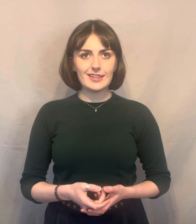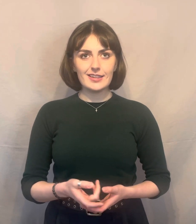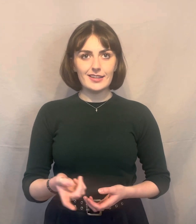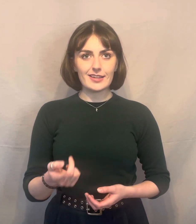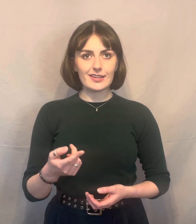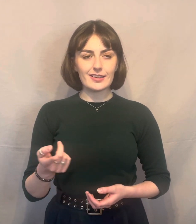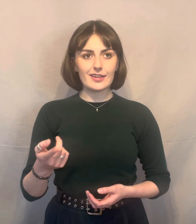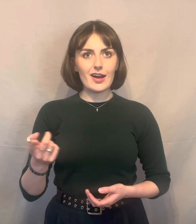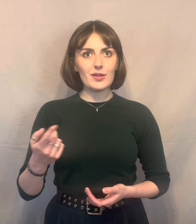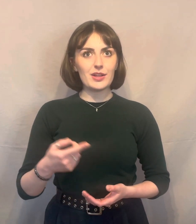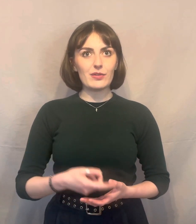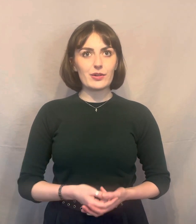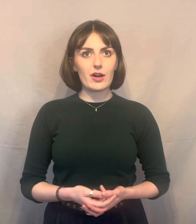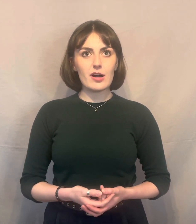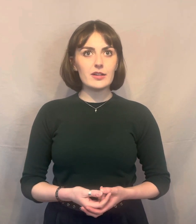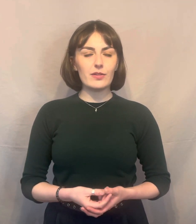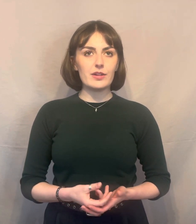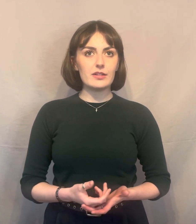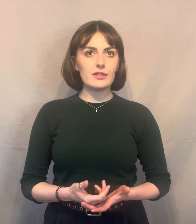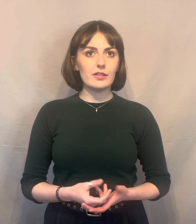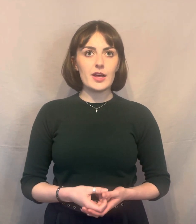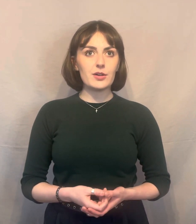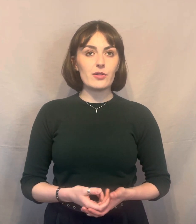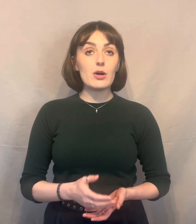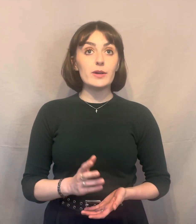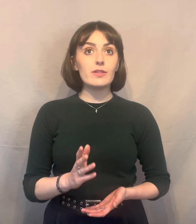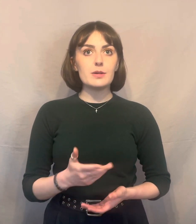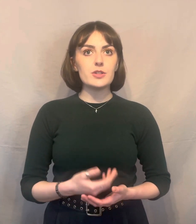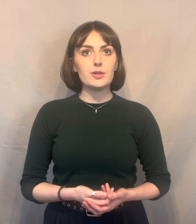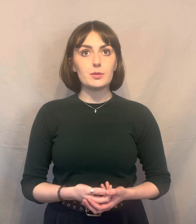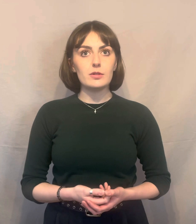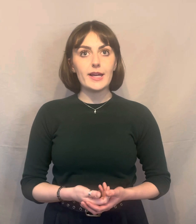You've got all these cards and letters. I'll read some to you later.